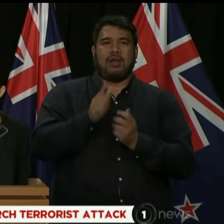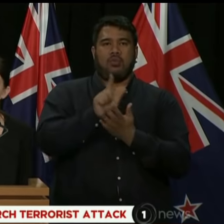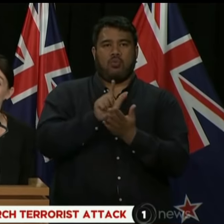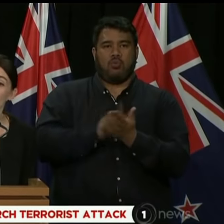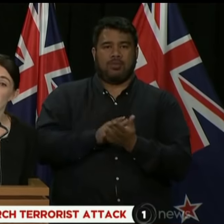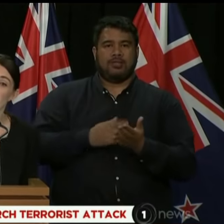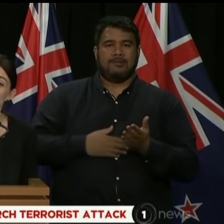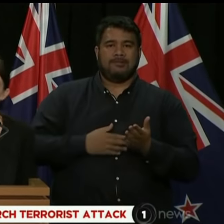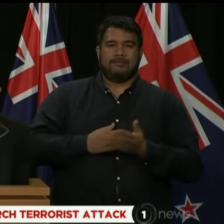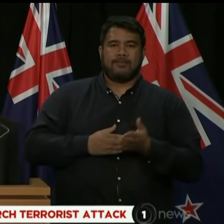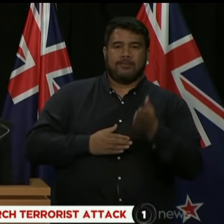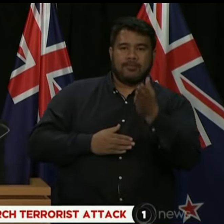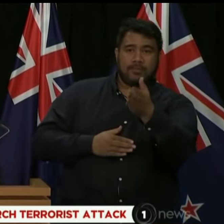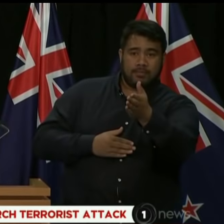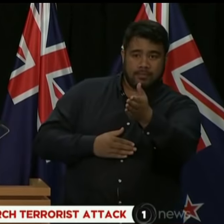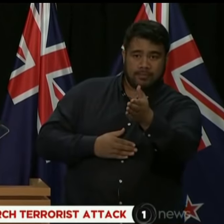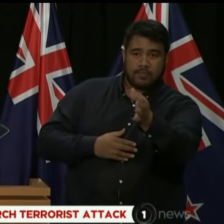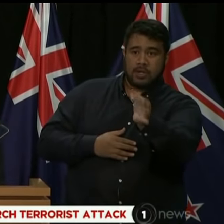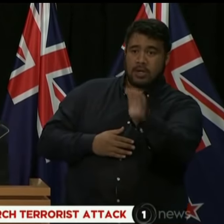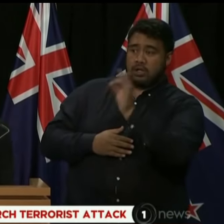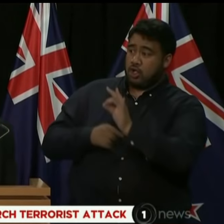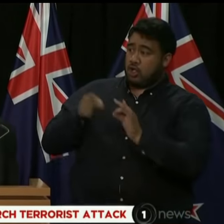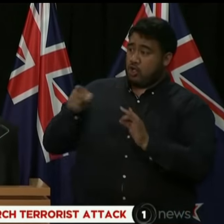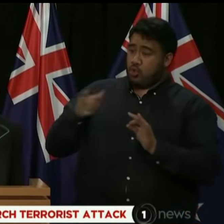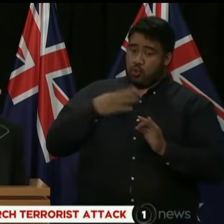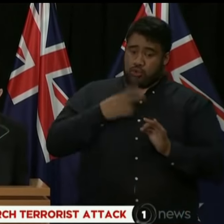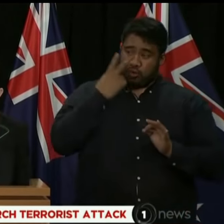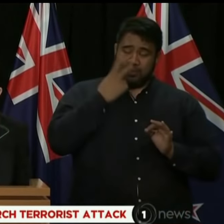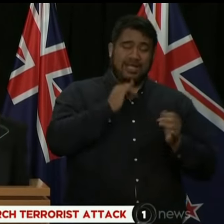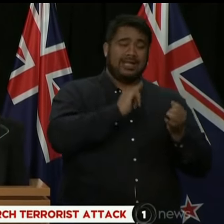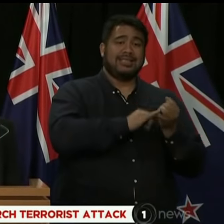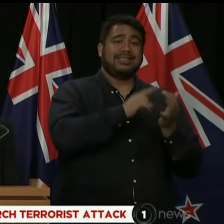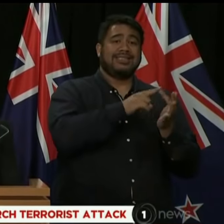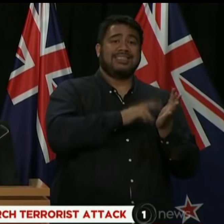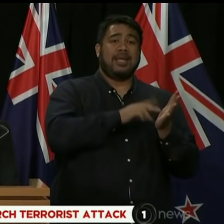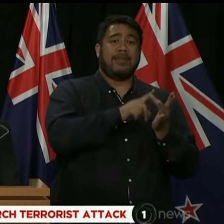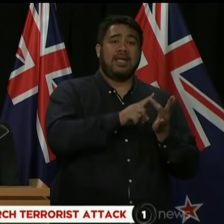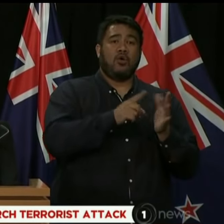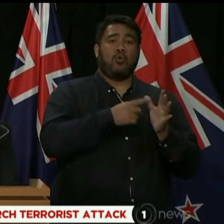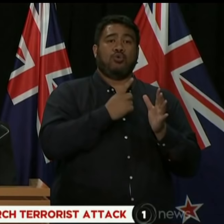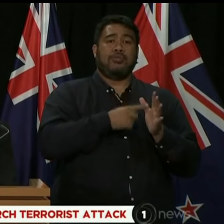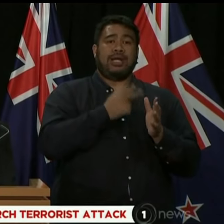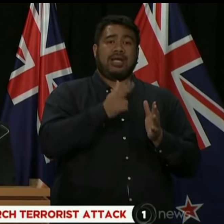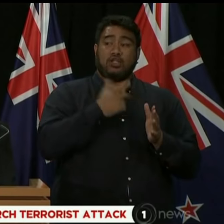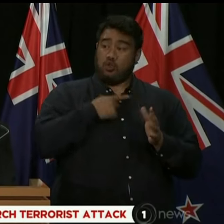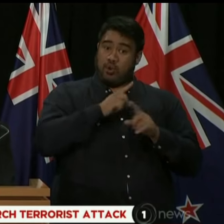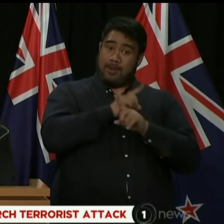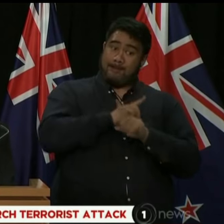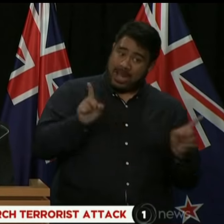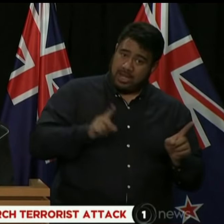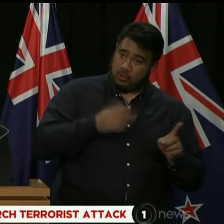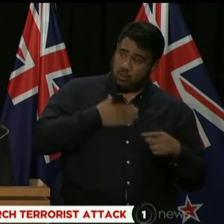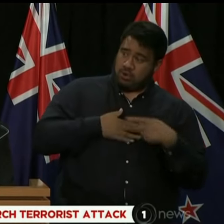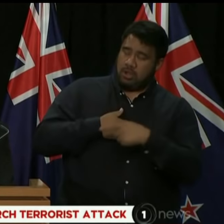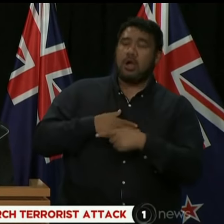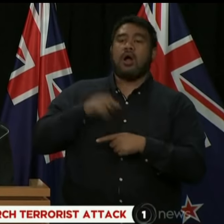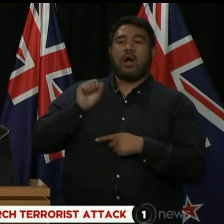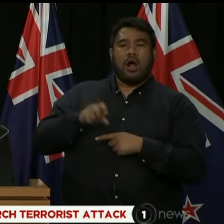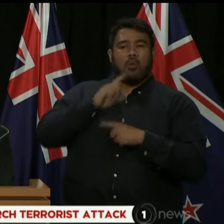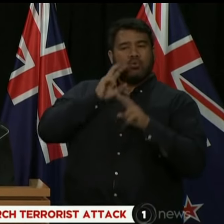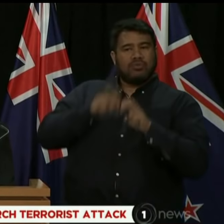conversation with... Sorry, Benedict. Would you like to see semi-automatic weapons banned? That's certainly one of the issues that I'm looking at with